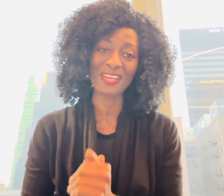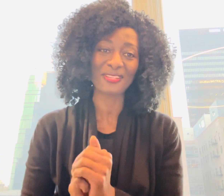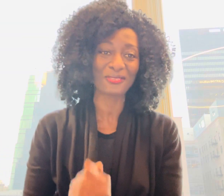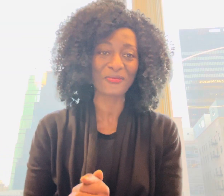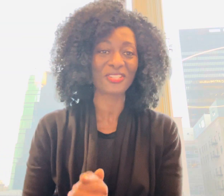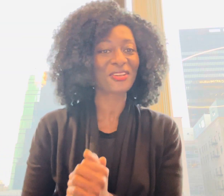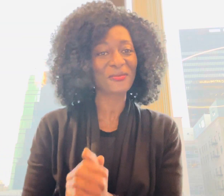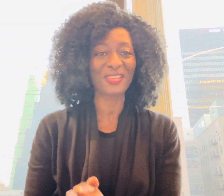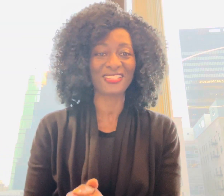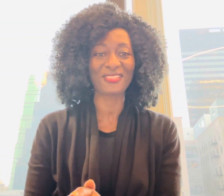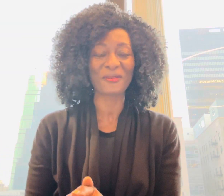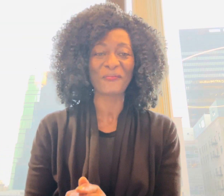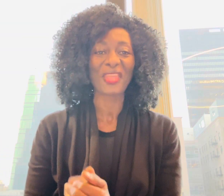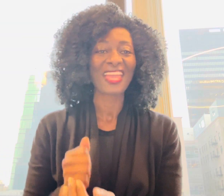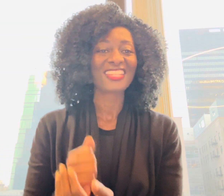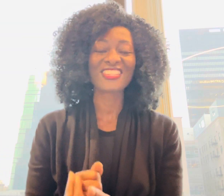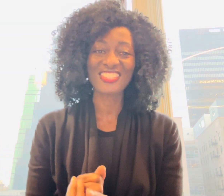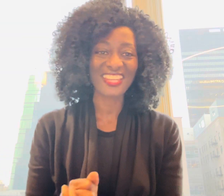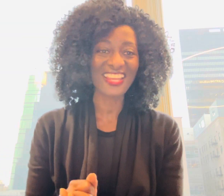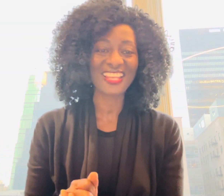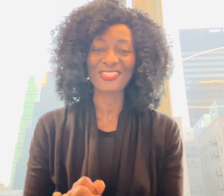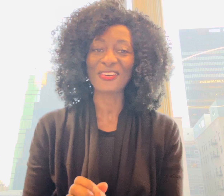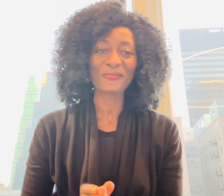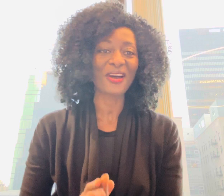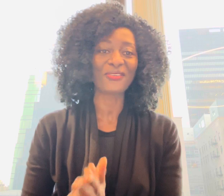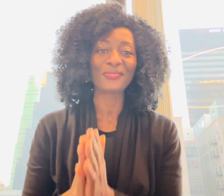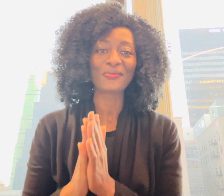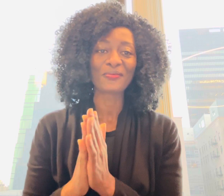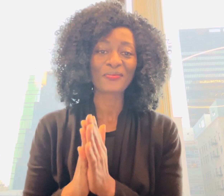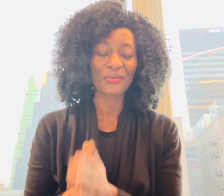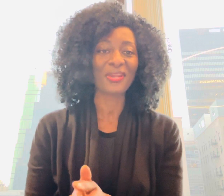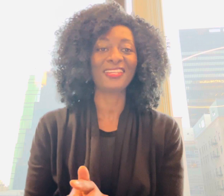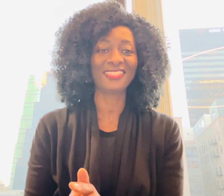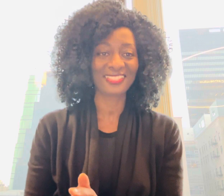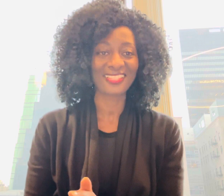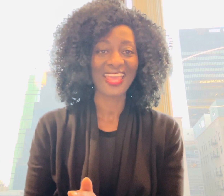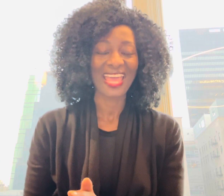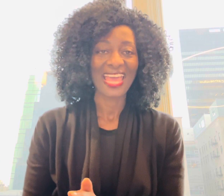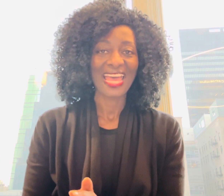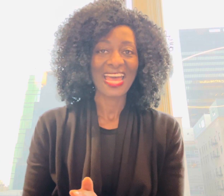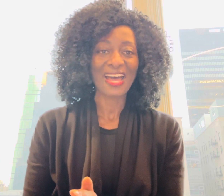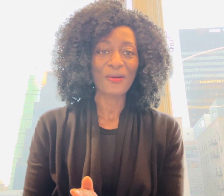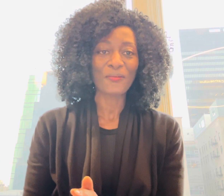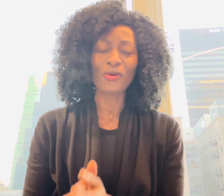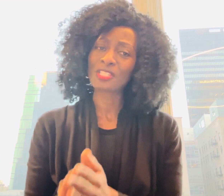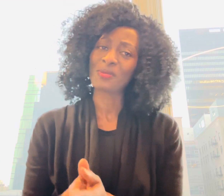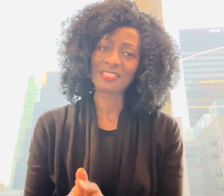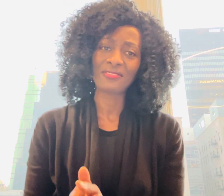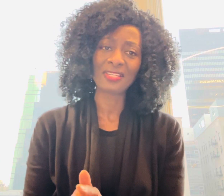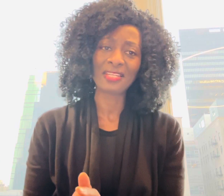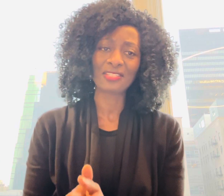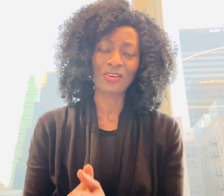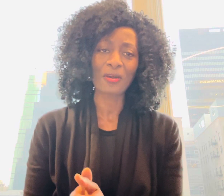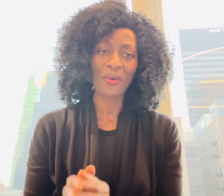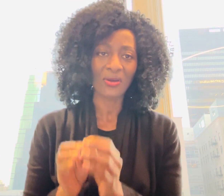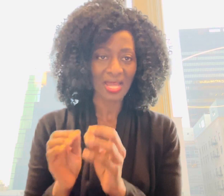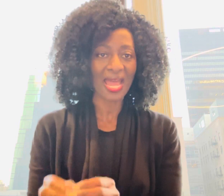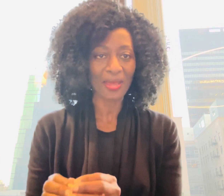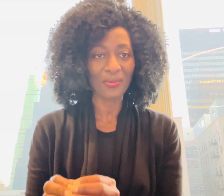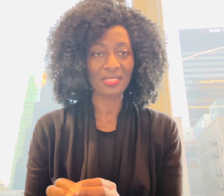guys so much god bless you so today let's talk about prayers um more specifically let's talk about habits